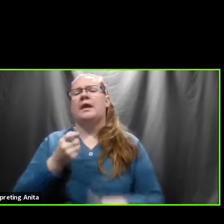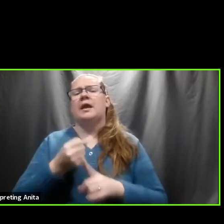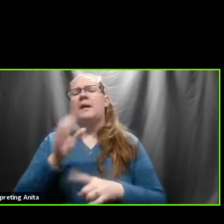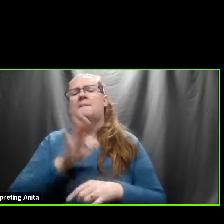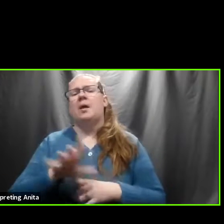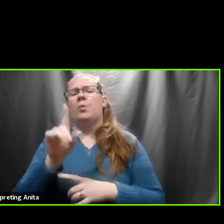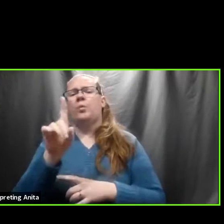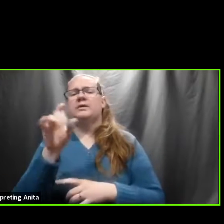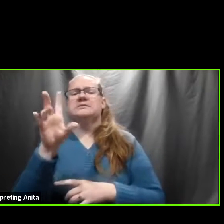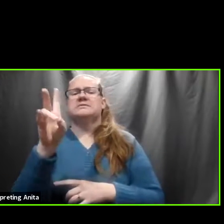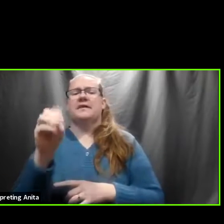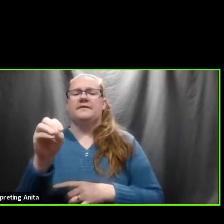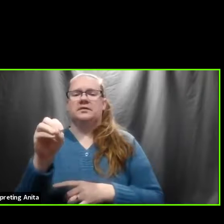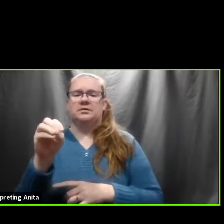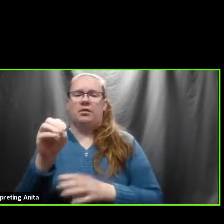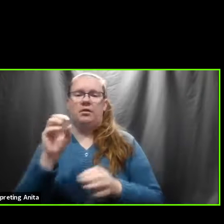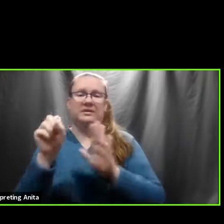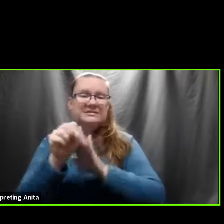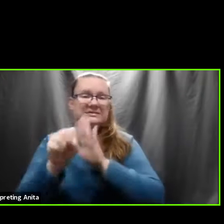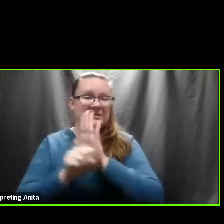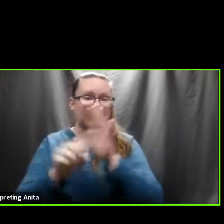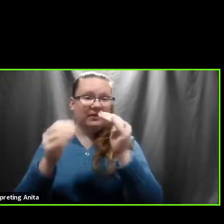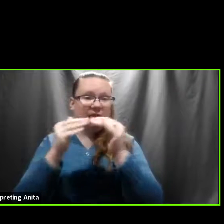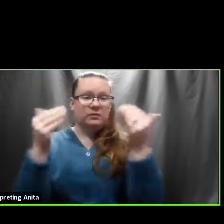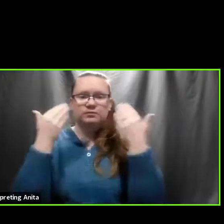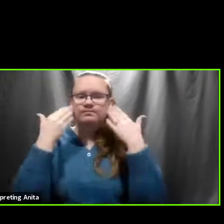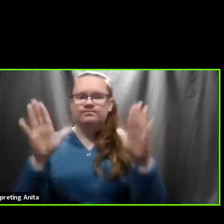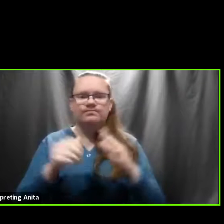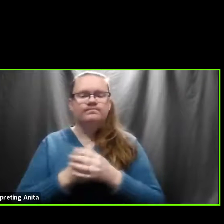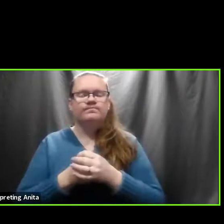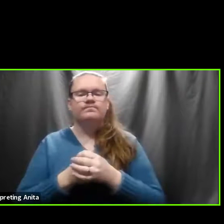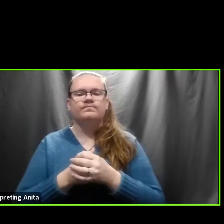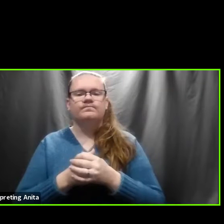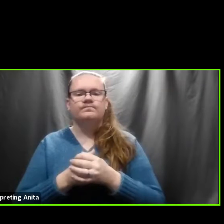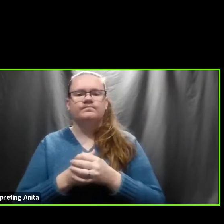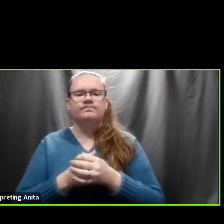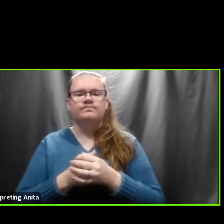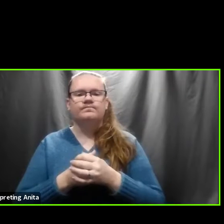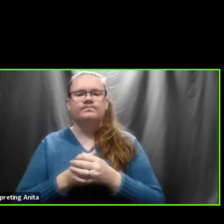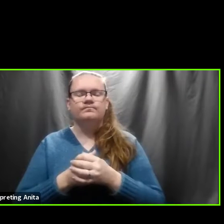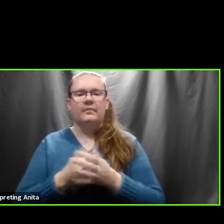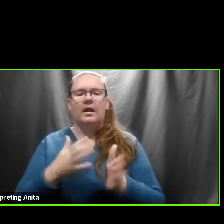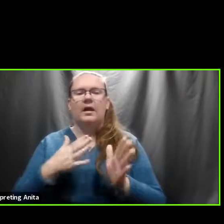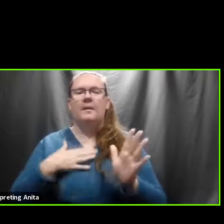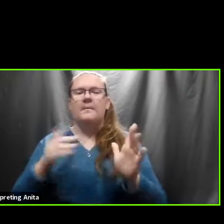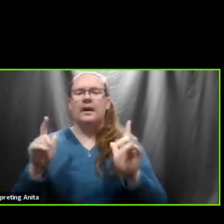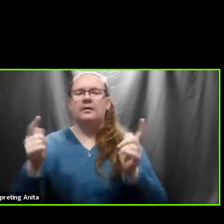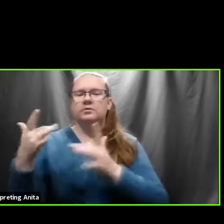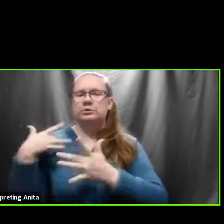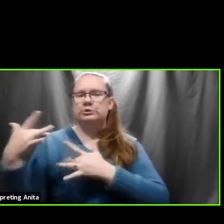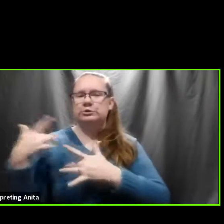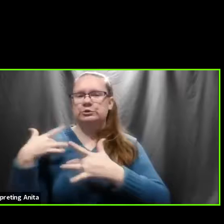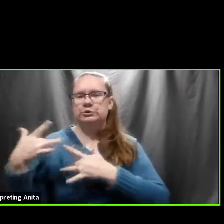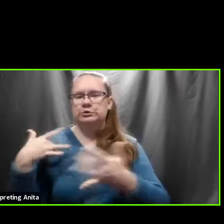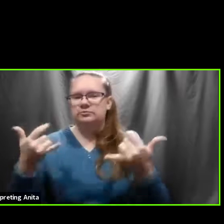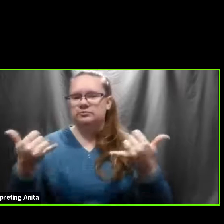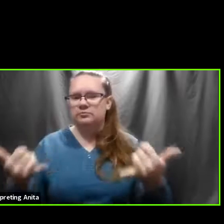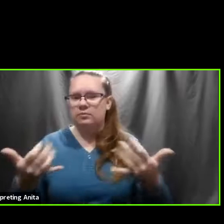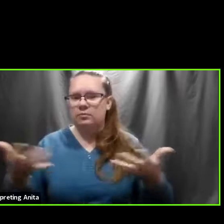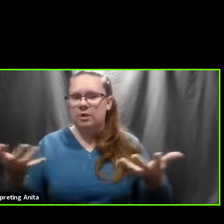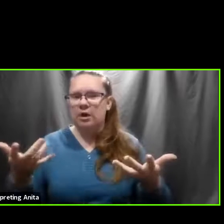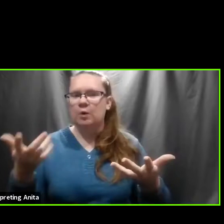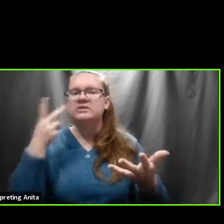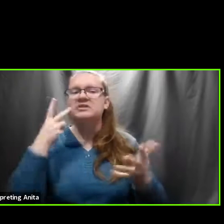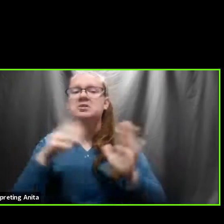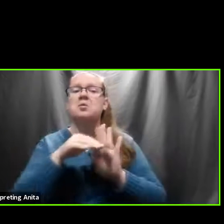know the states, the state 100,000. My, my concern right now is that we're seeing a little bit of